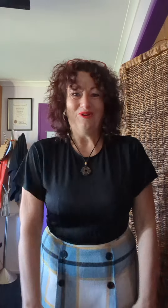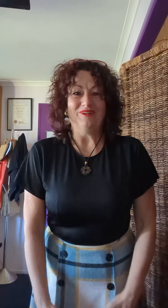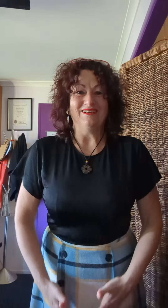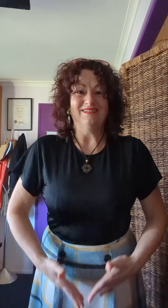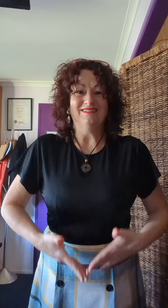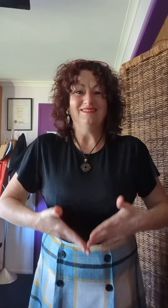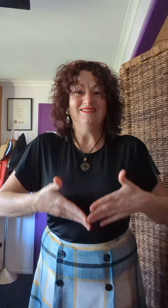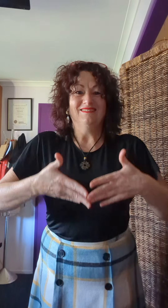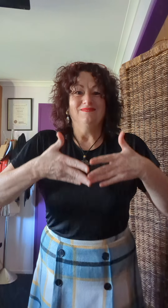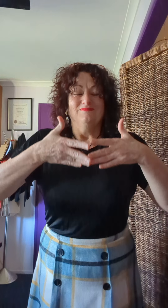on.